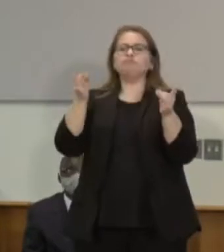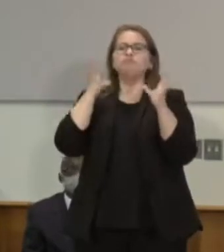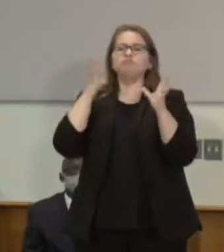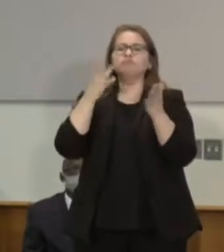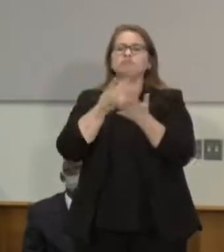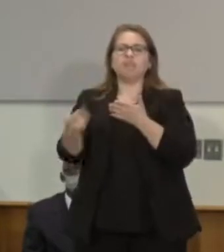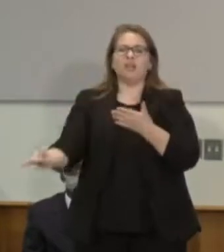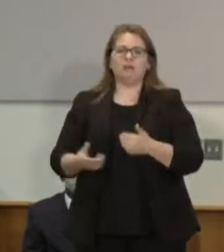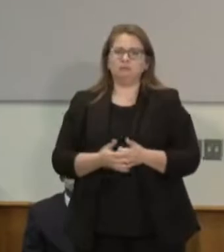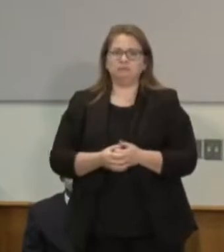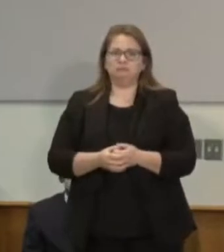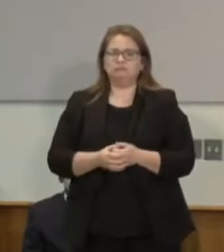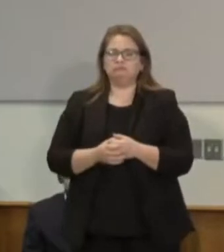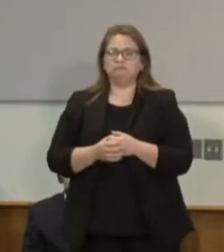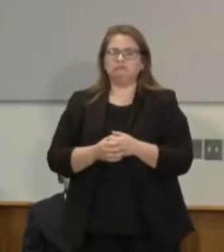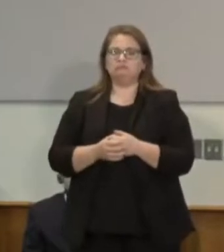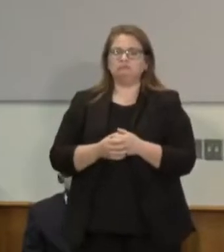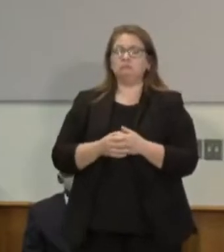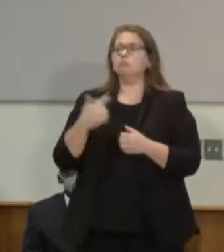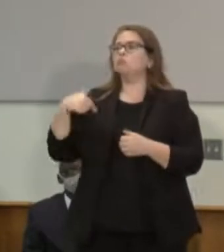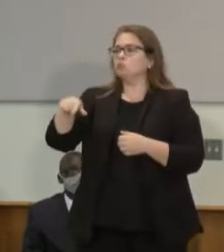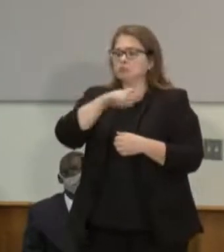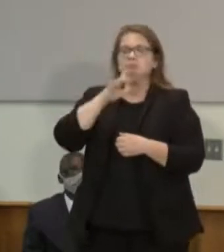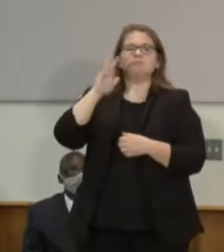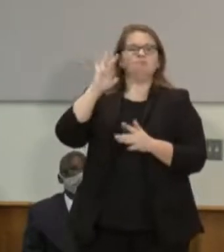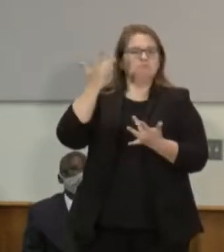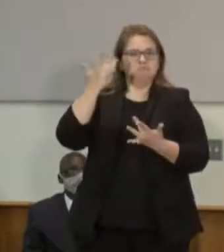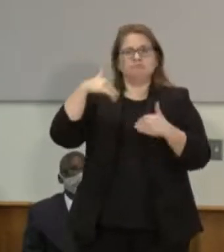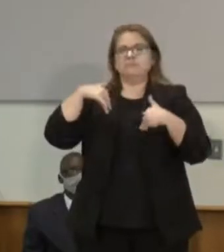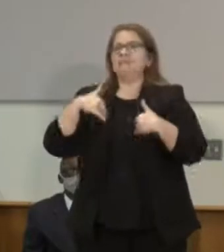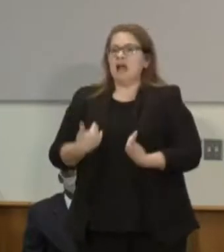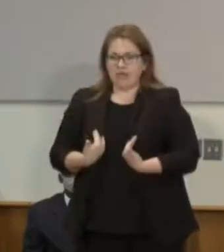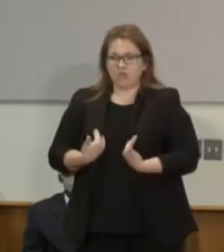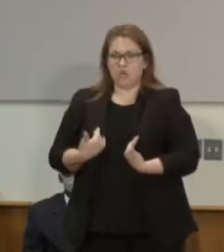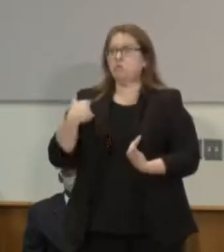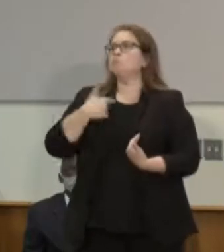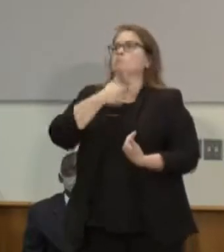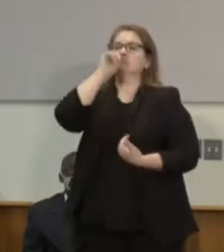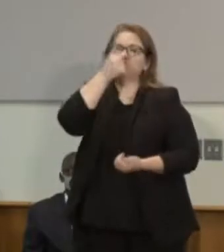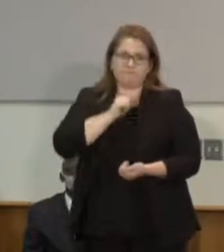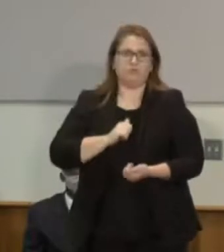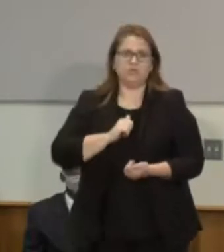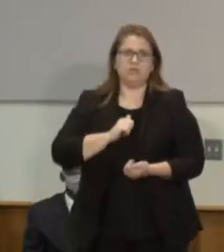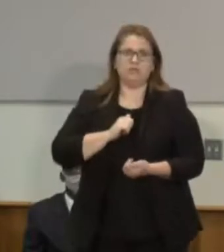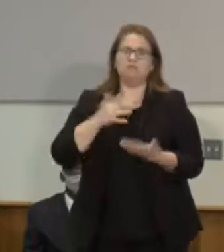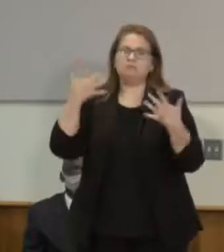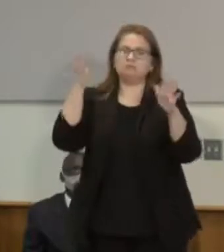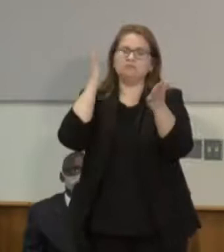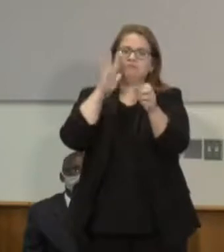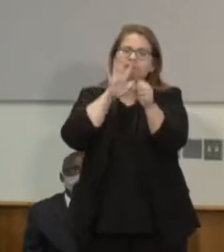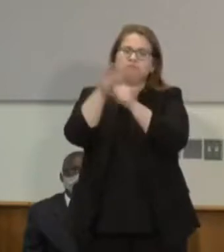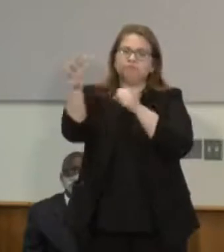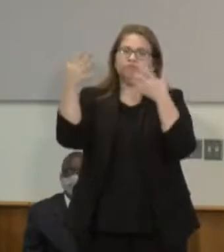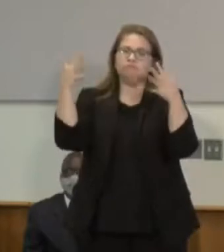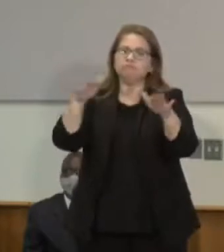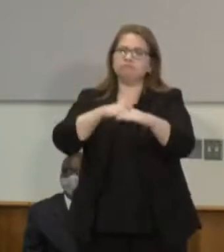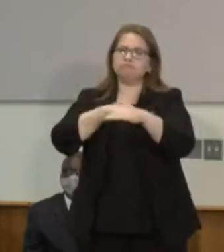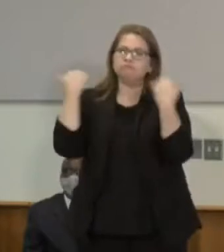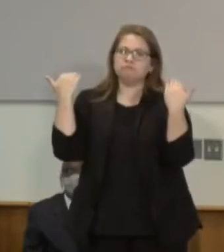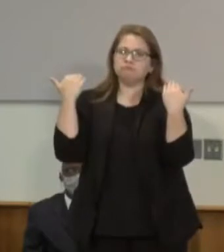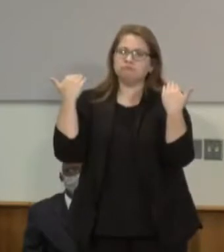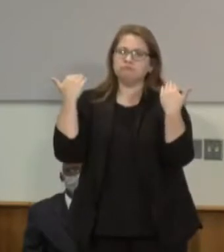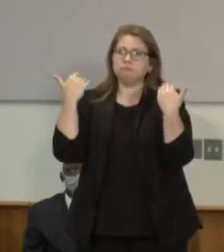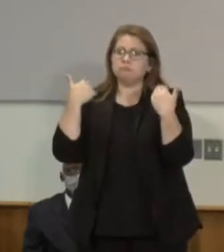and literally suffering from people telling them to wait until the moment's right. Wait until we know more about the measures you're calling